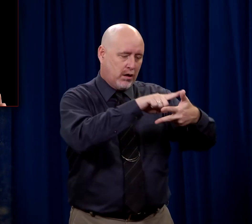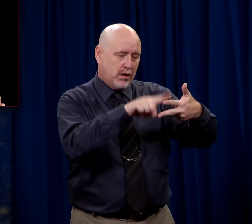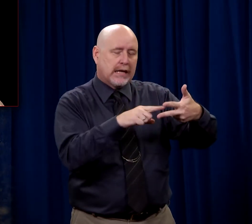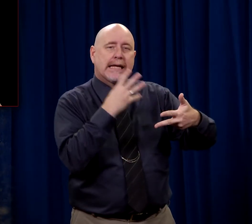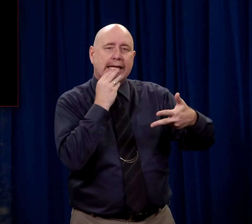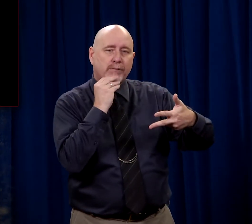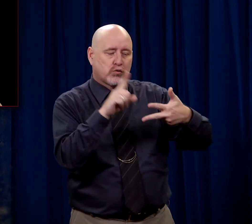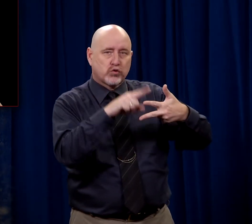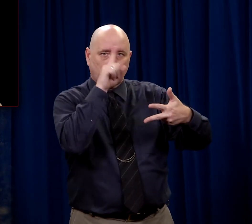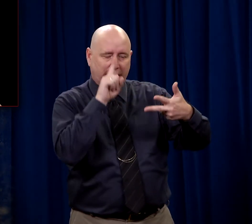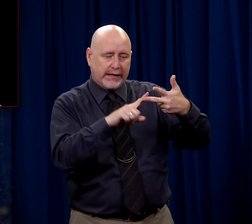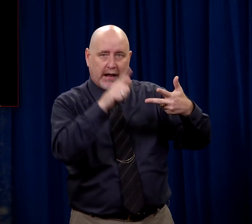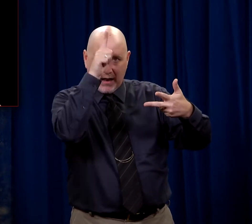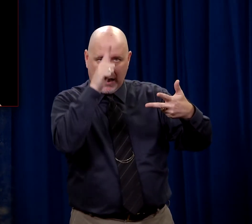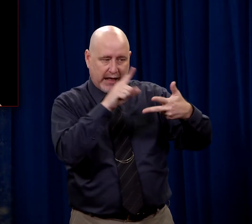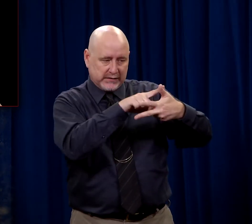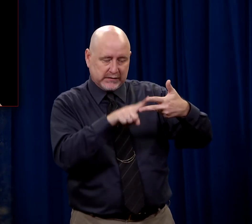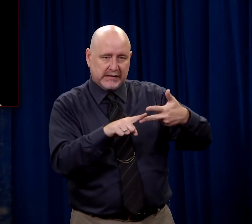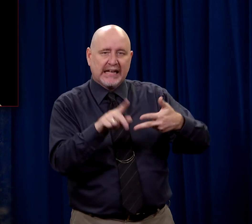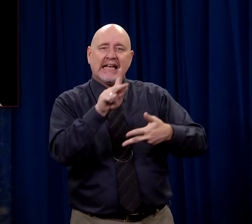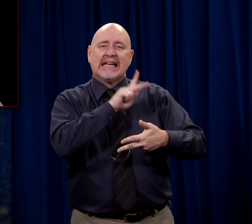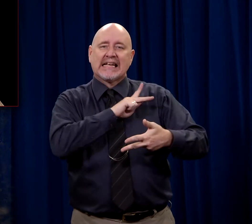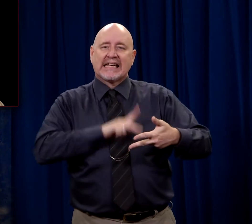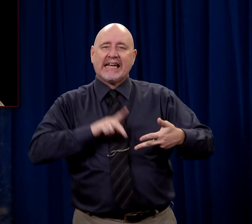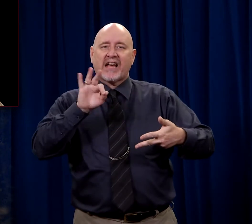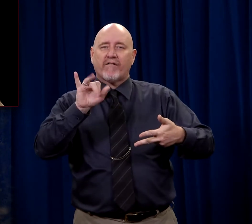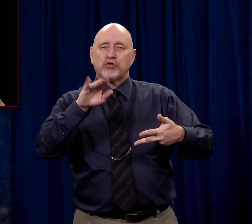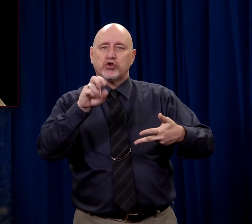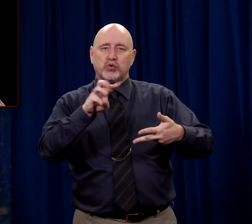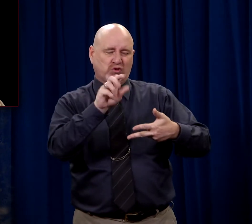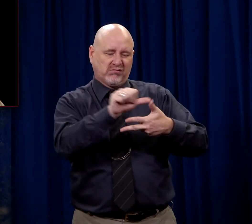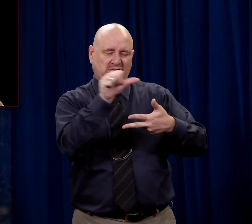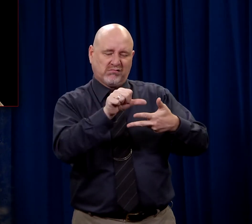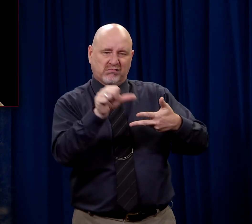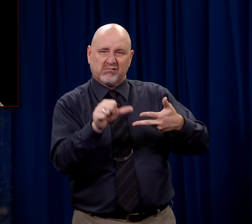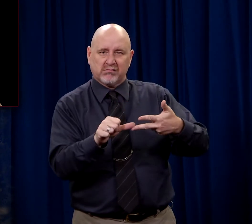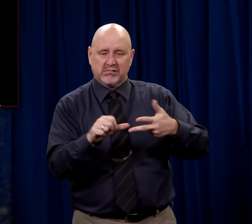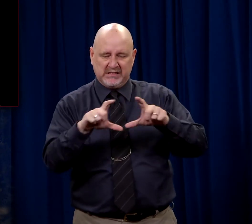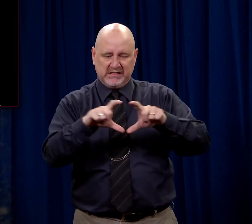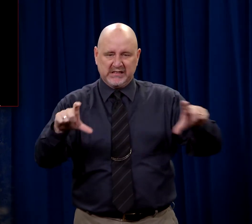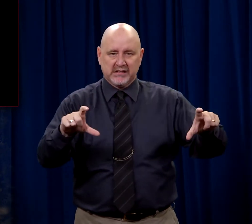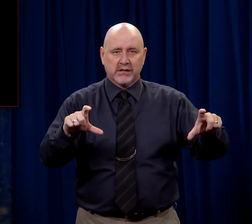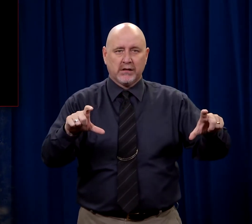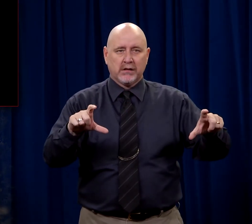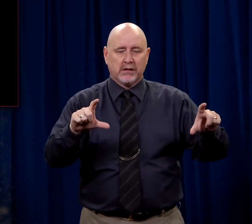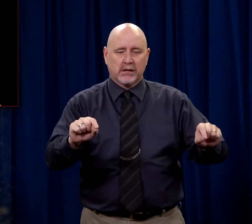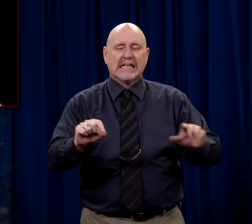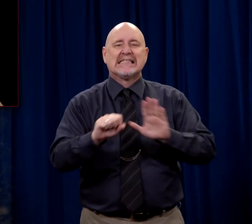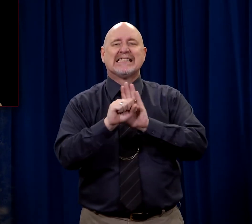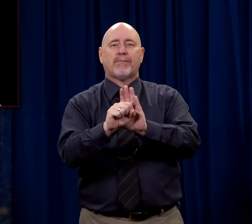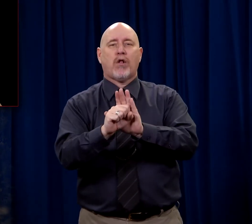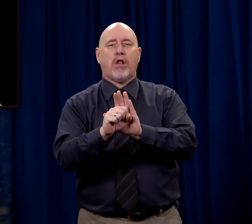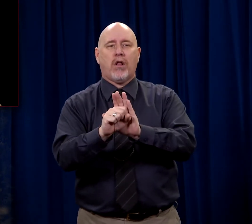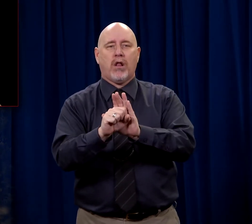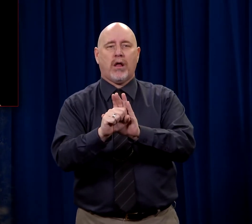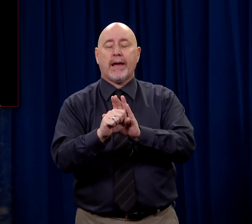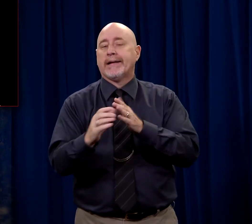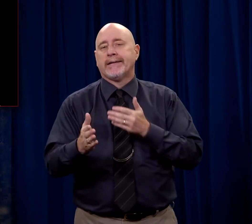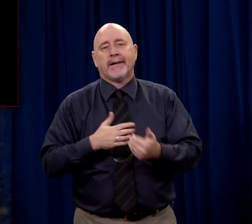three languages, Hebrew, Greek, and Latin, the King of the Jews. It was purely symbolic and it doesn't